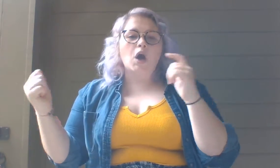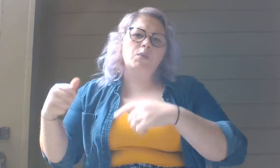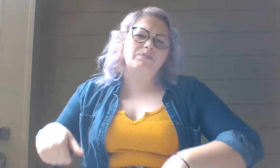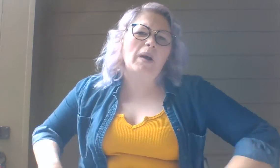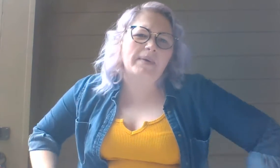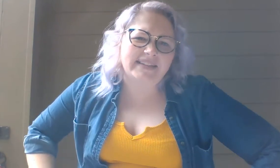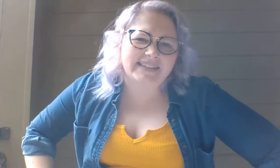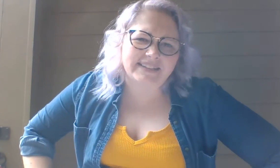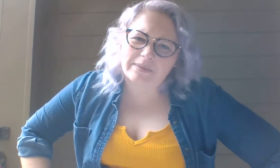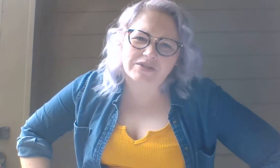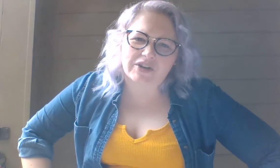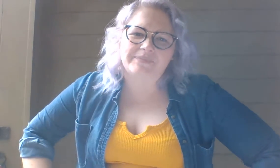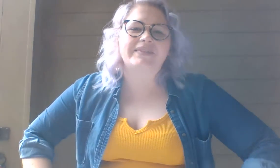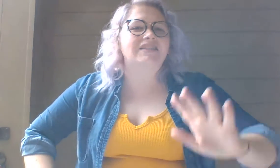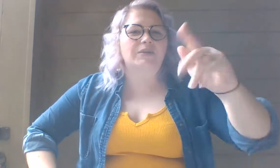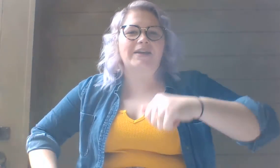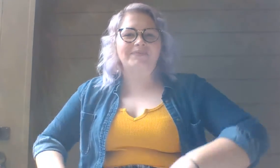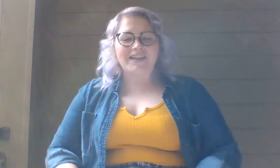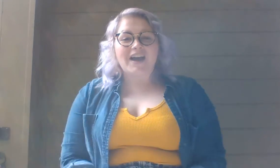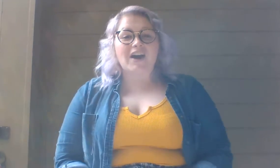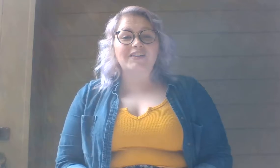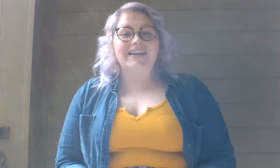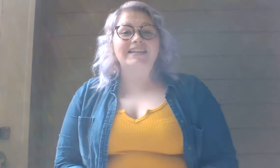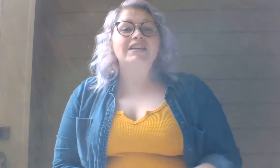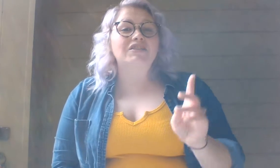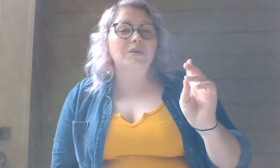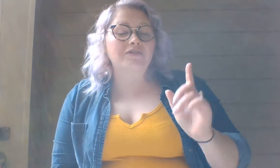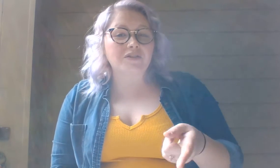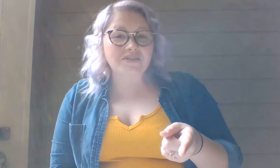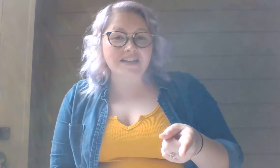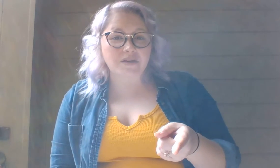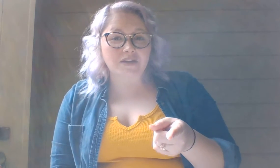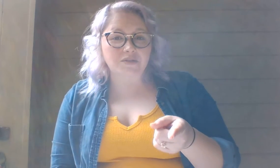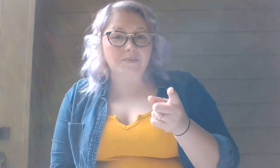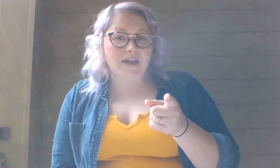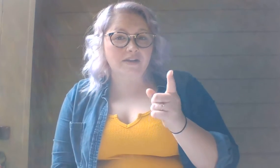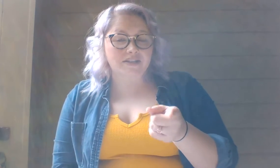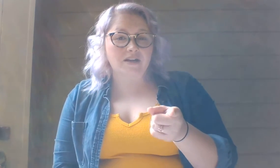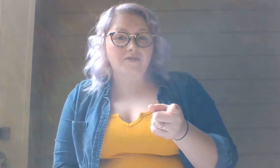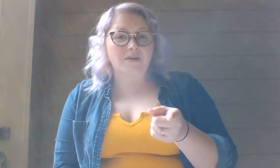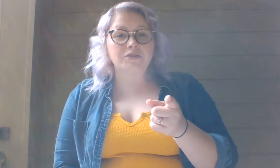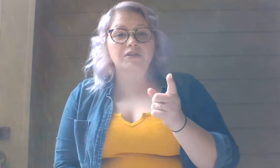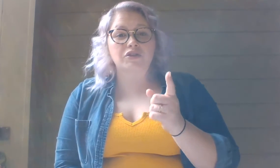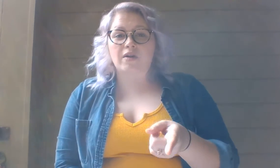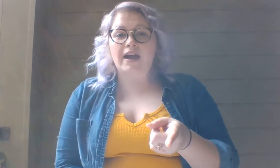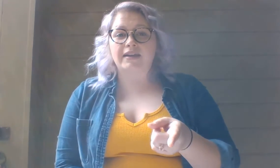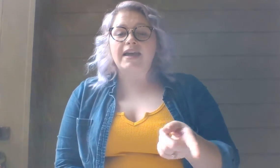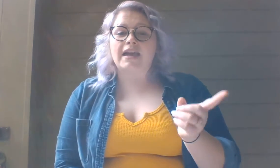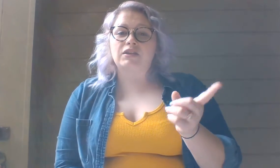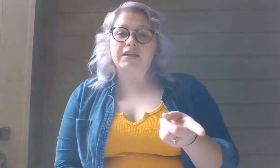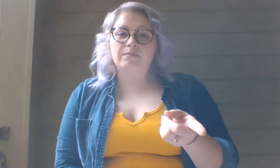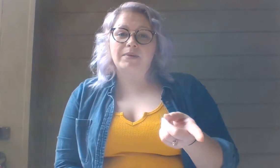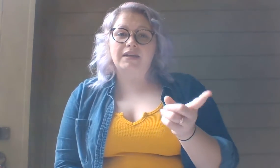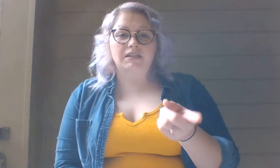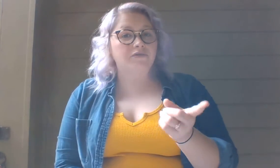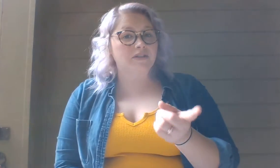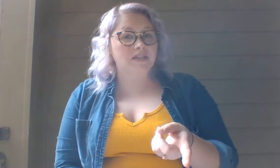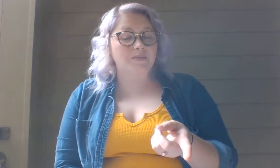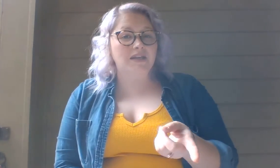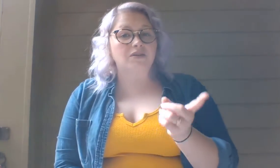Oh, was papá at the end. I'm sorry. That's okay. All right. So if you think you can do it by yourself, I want you to try. And you can pick a different speed